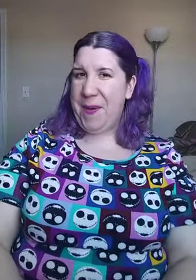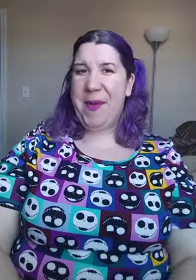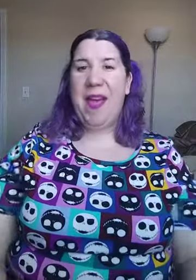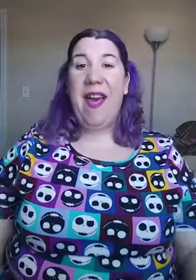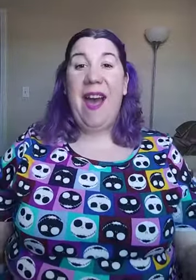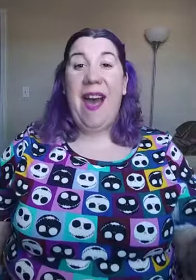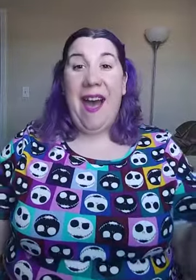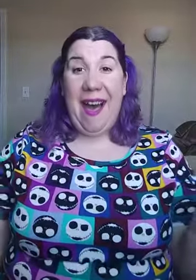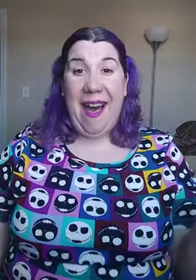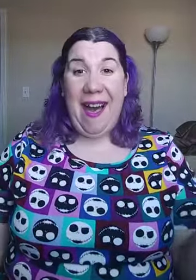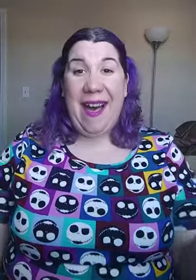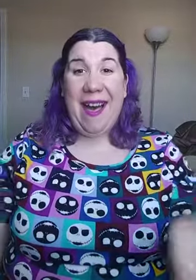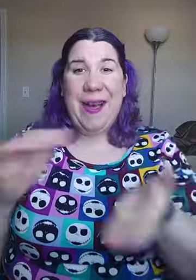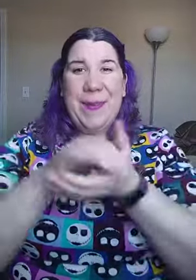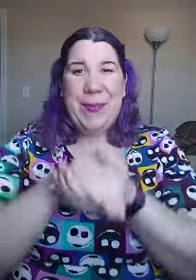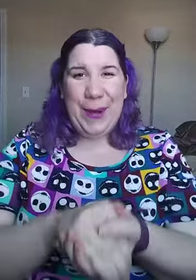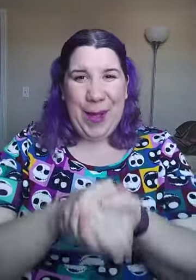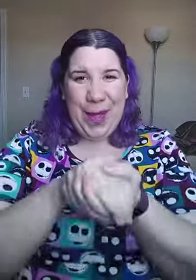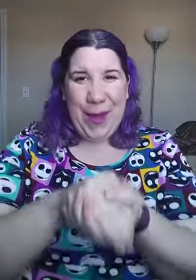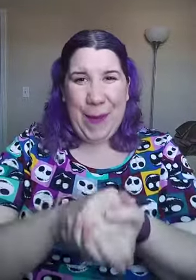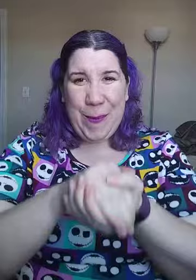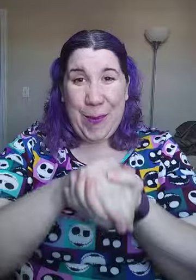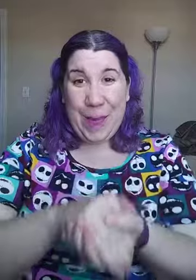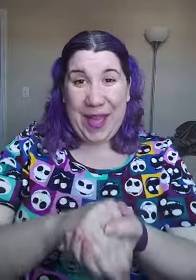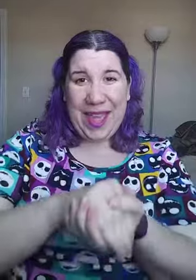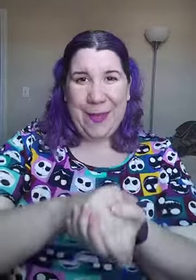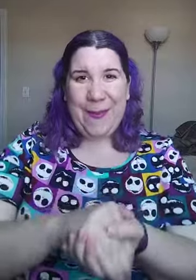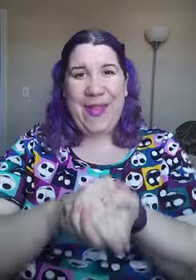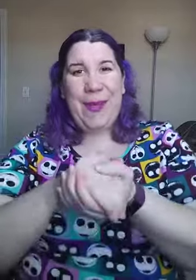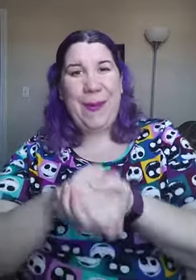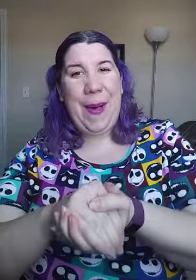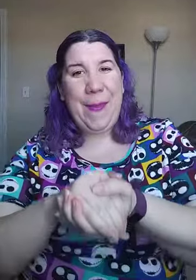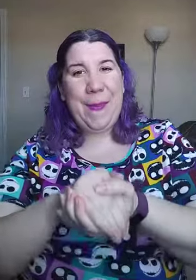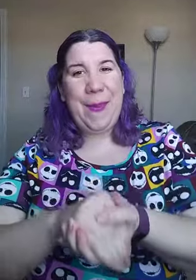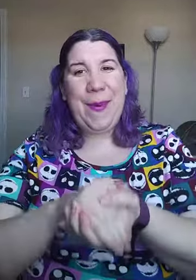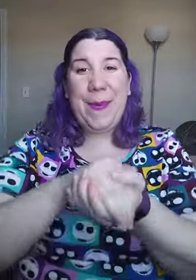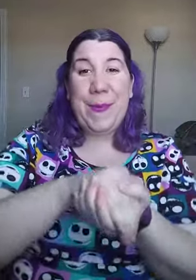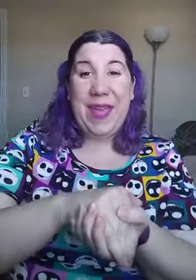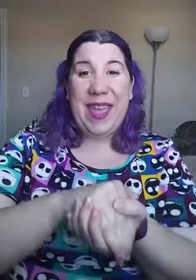I'm bringing home a baby bumblebee.